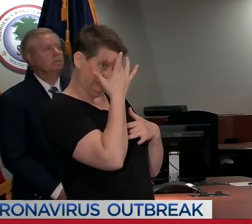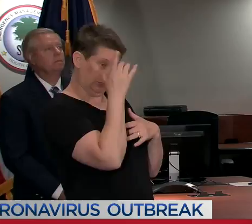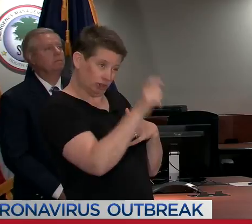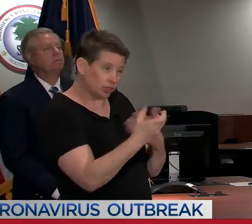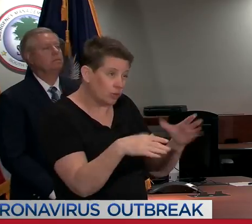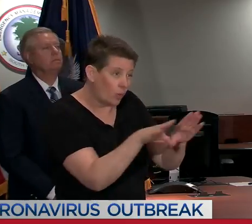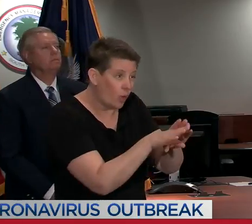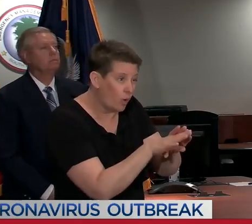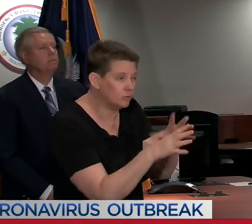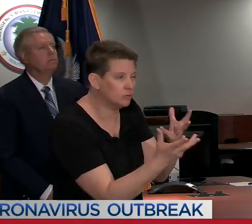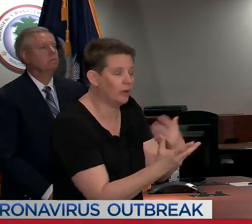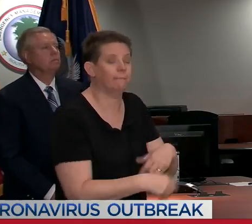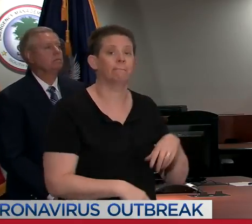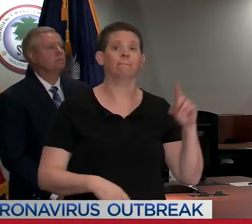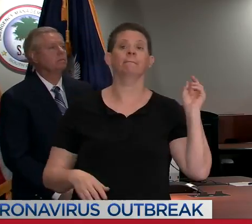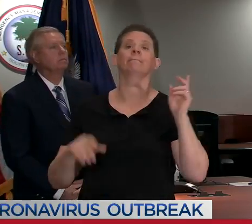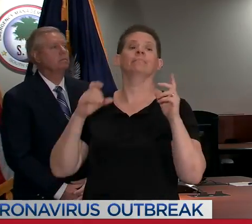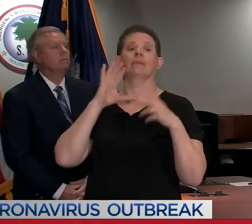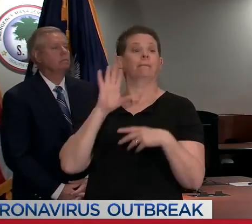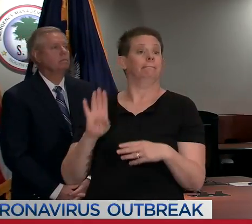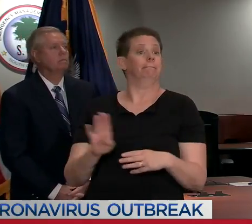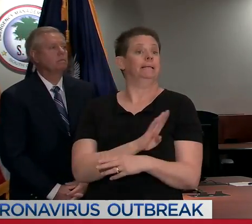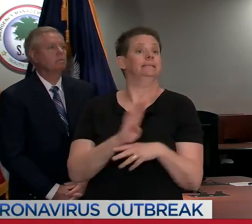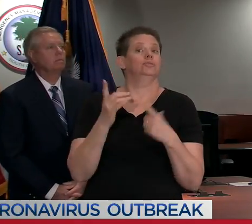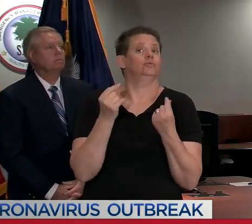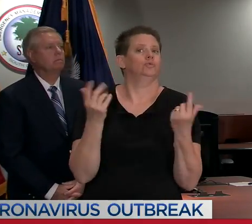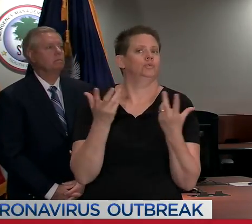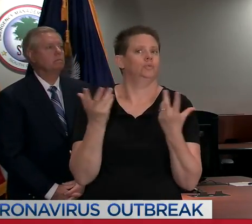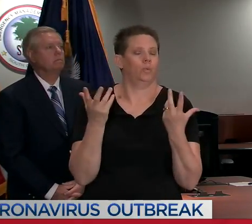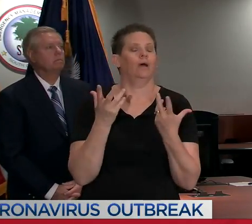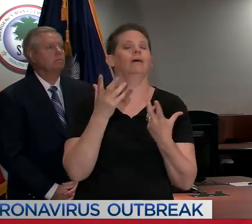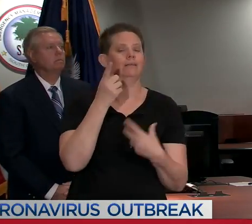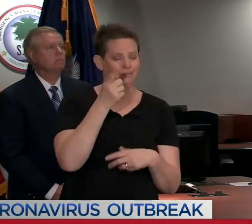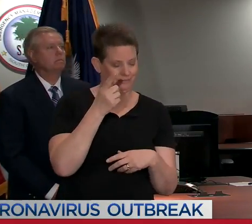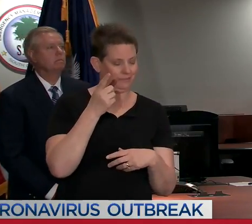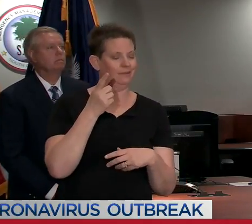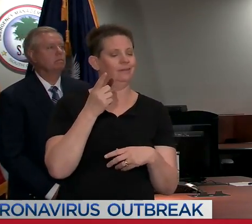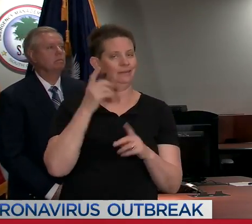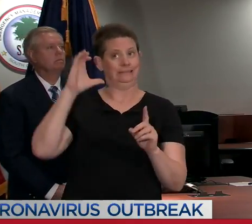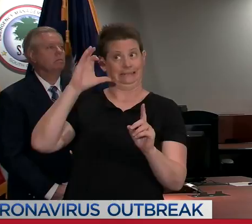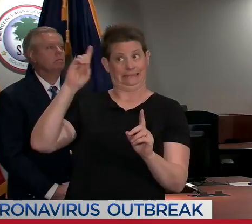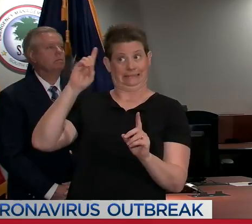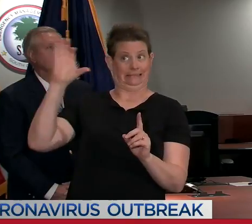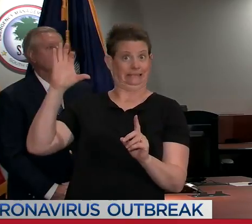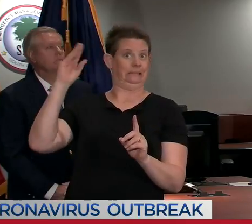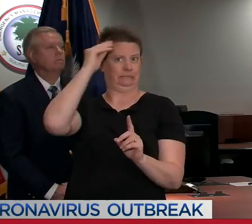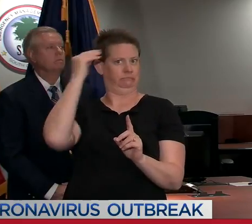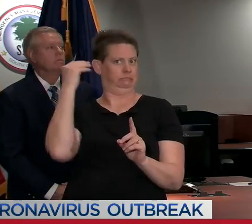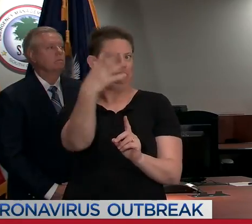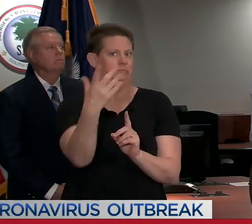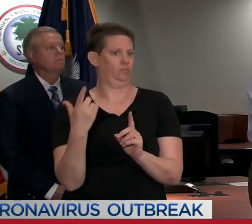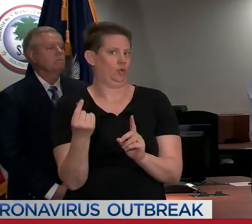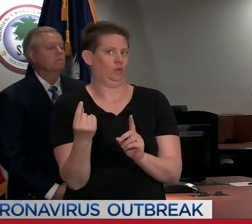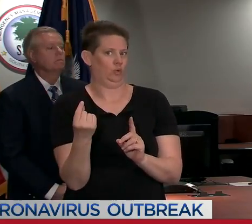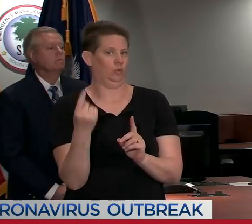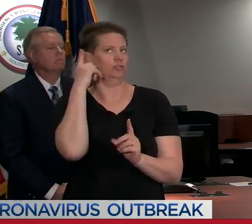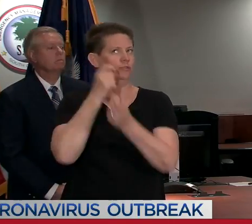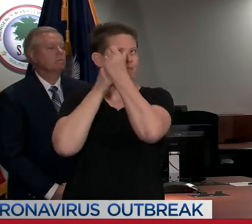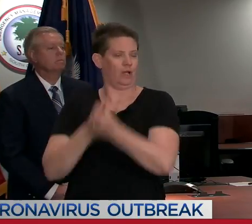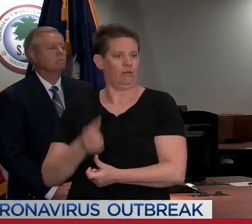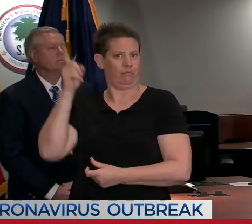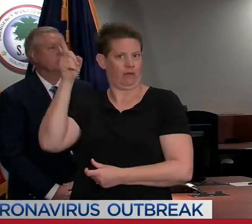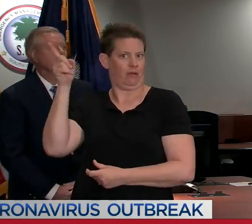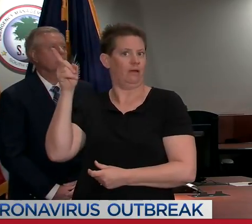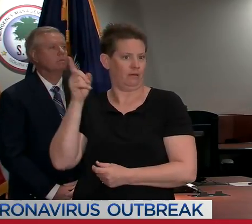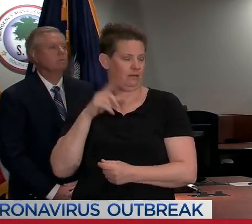business should do is follow the recommendations and advice of the CDC, which has been provided many